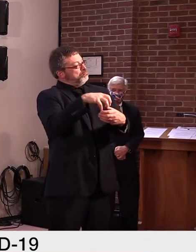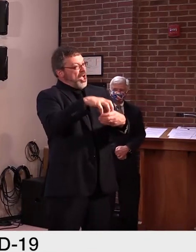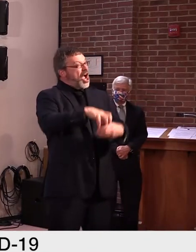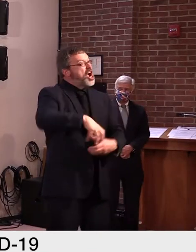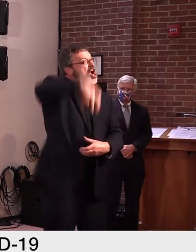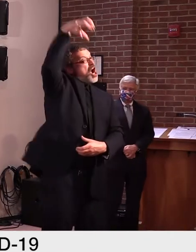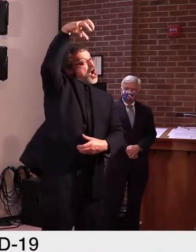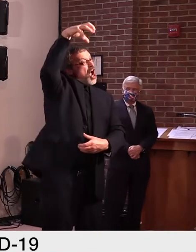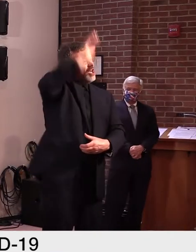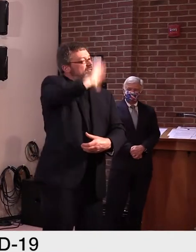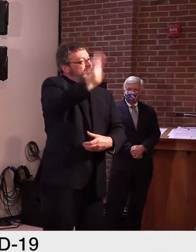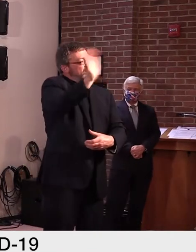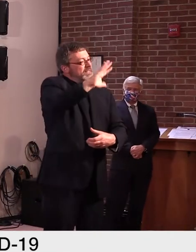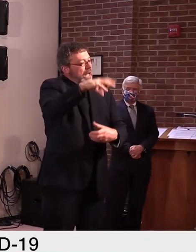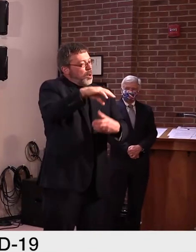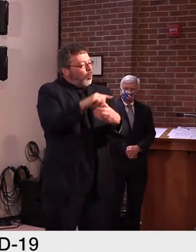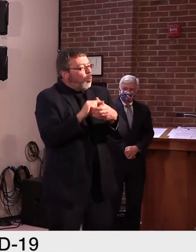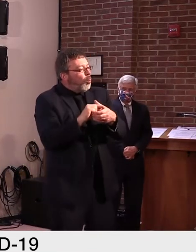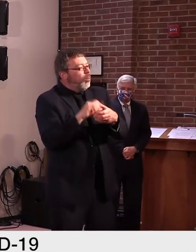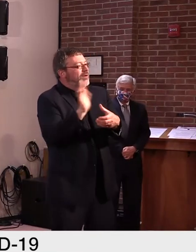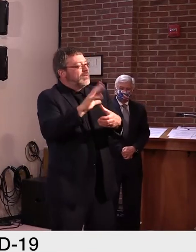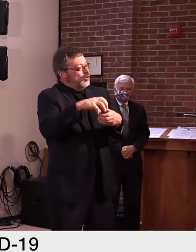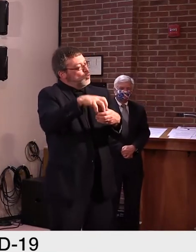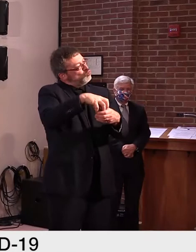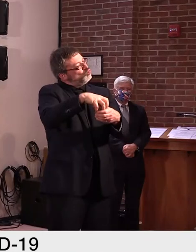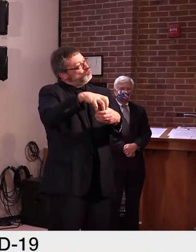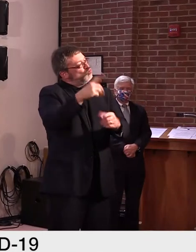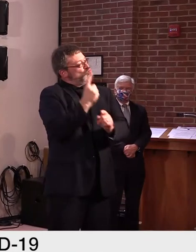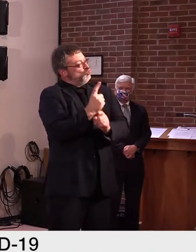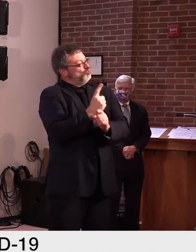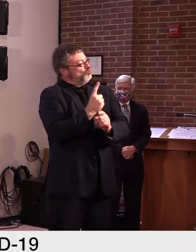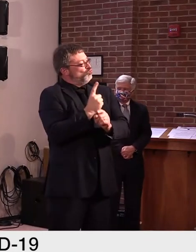creamies, but too much of a good thing can be sometimes too.